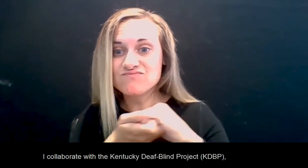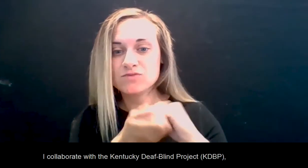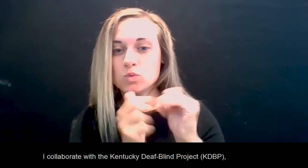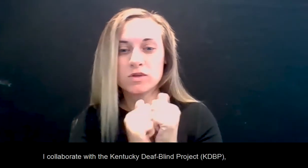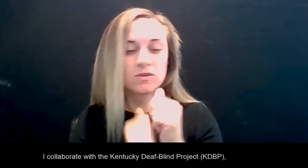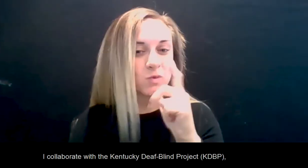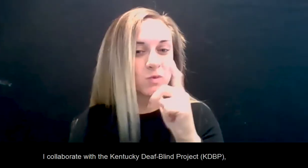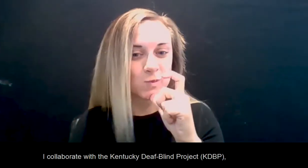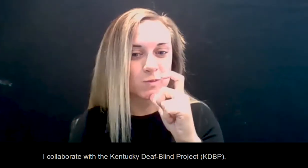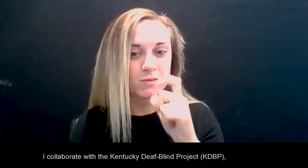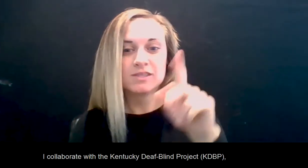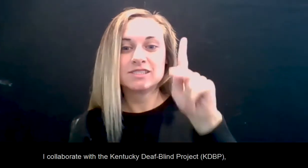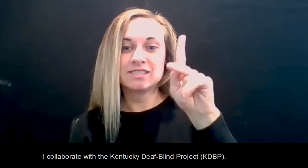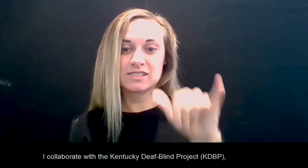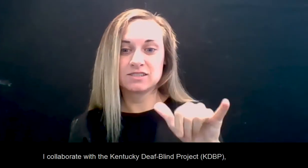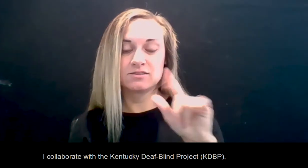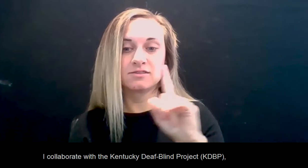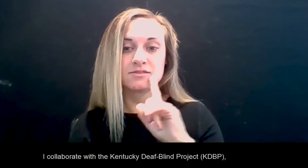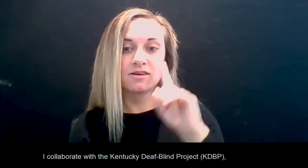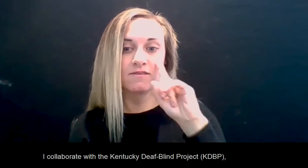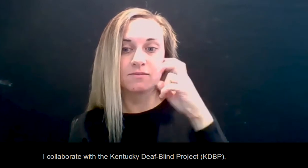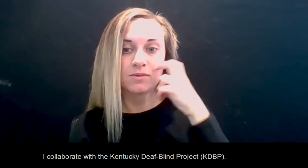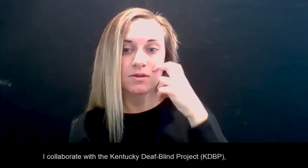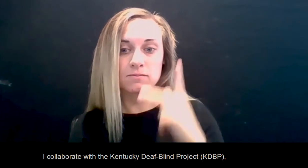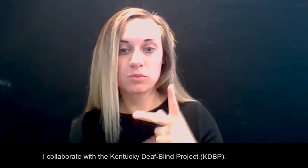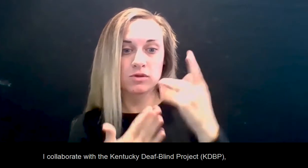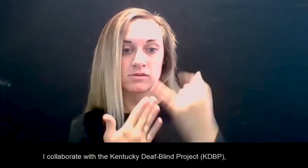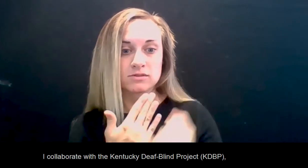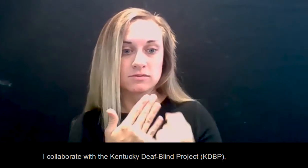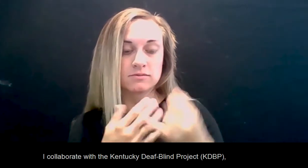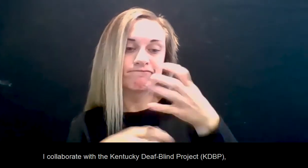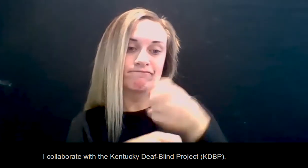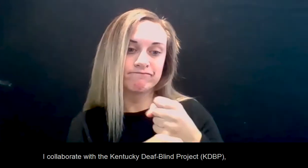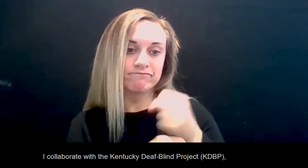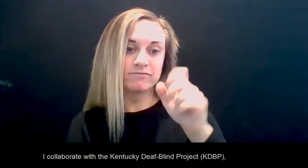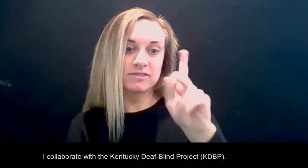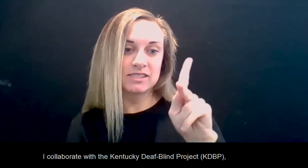I collaborate with the Kentucky Deaf-Blind Project, KDBP,